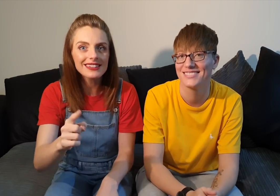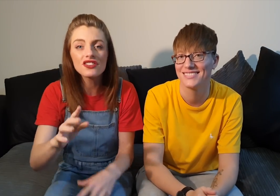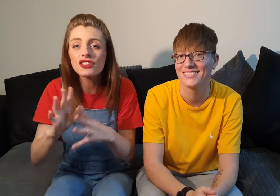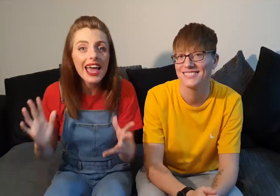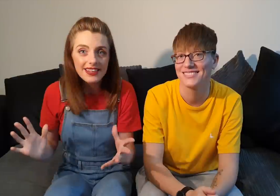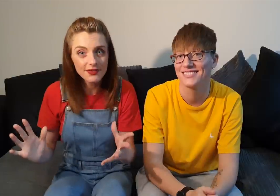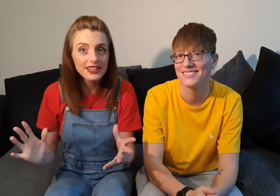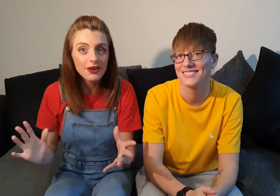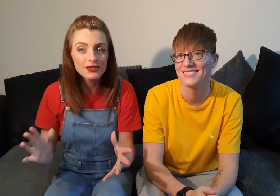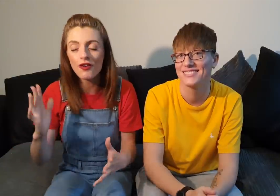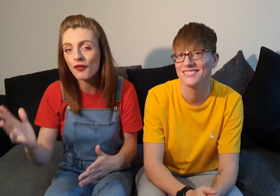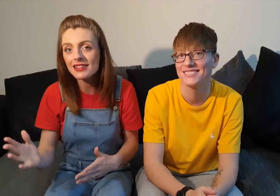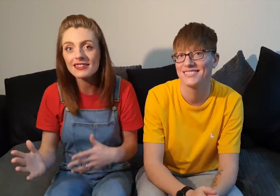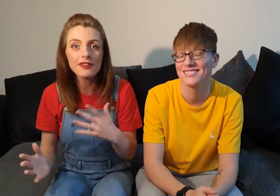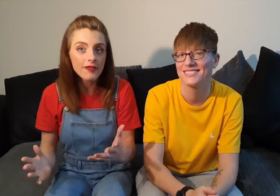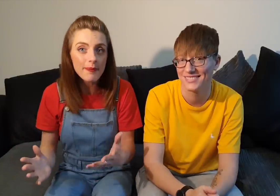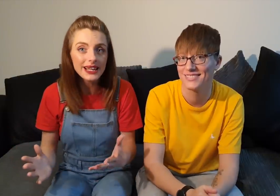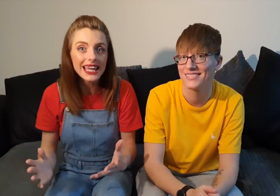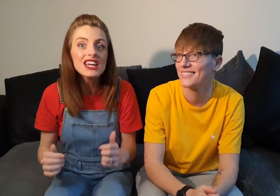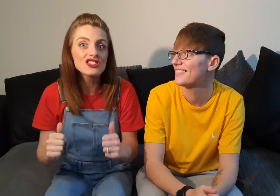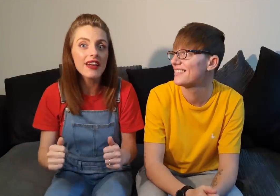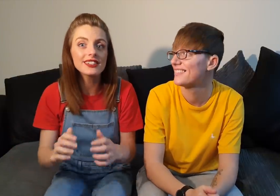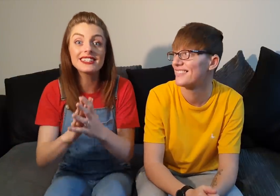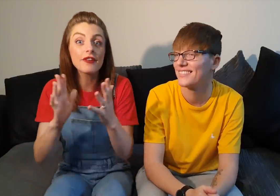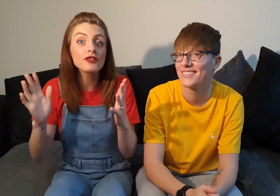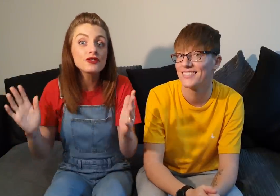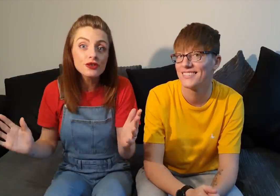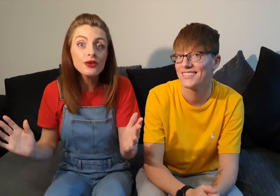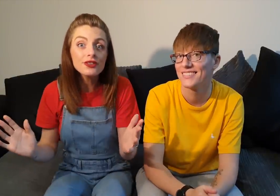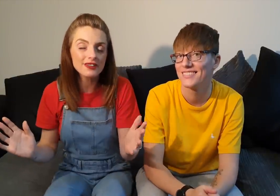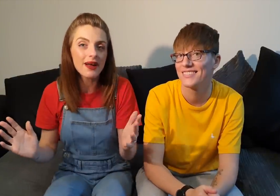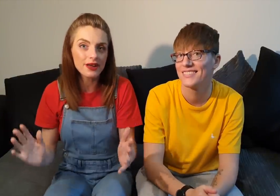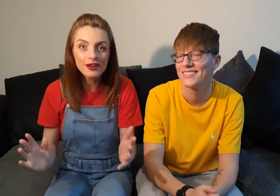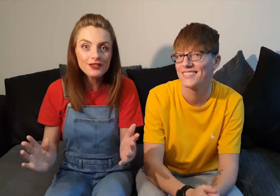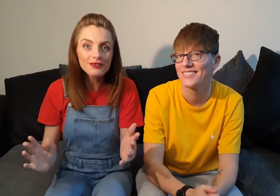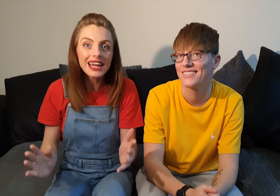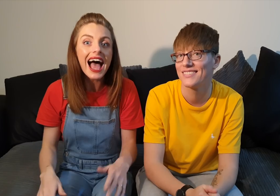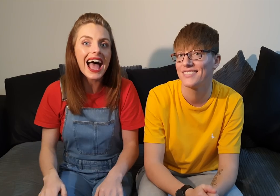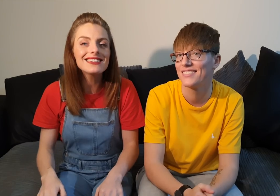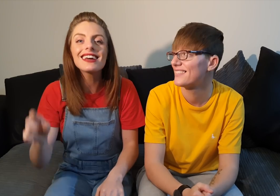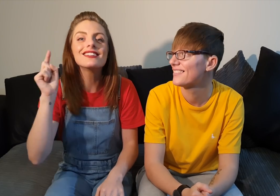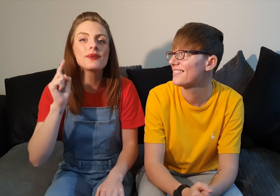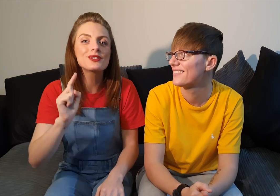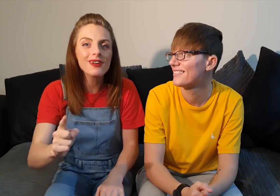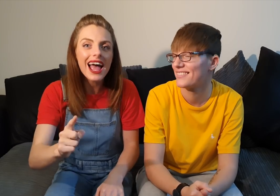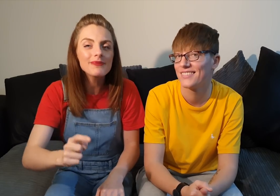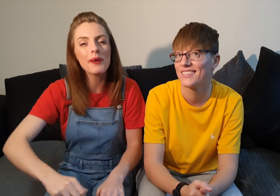to share this video to your friends and family share it to different schools around the country and subscribe and